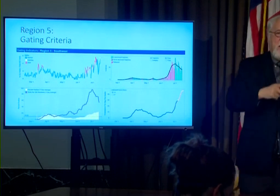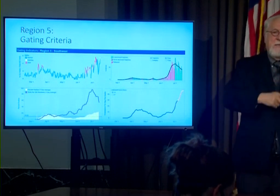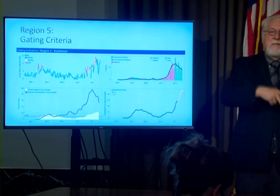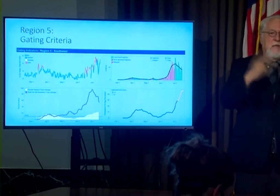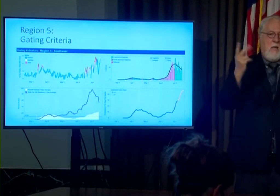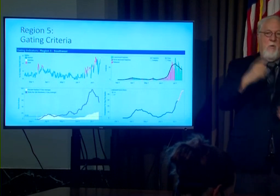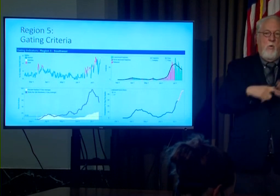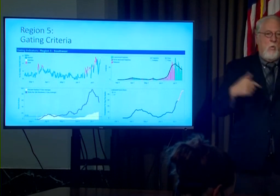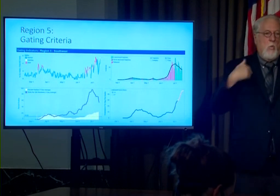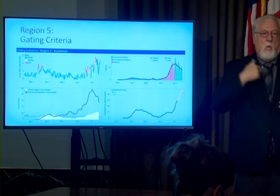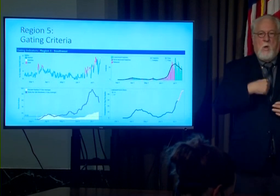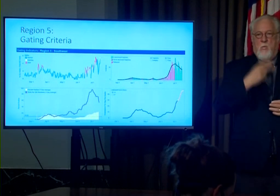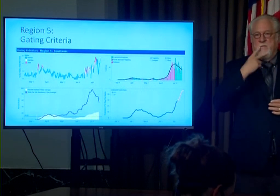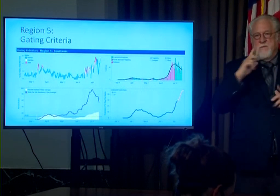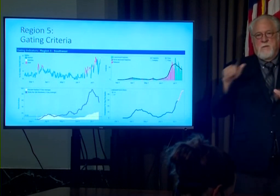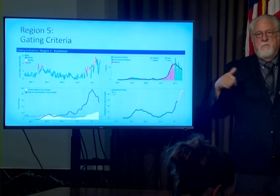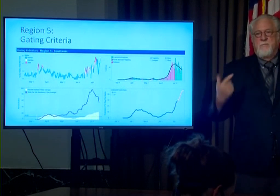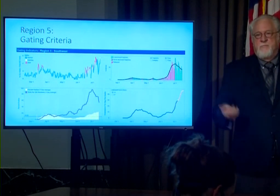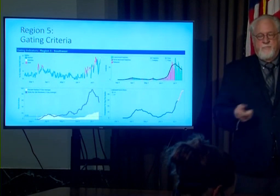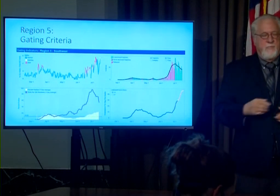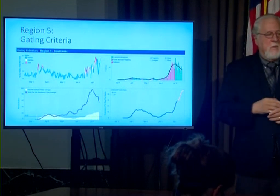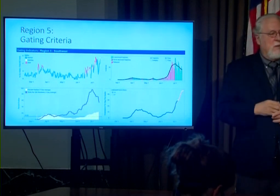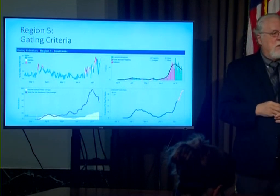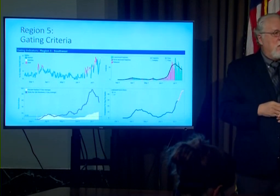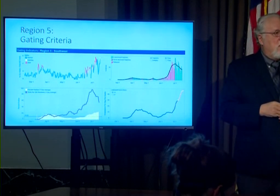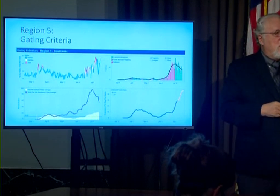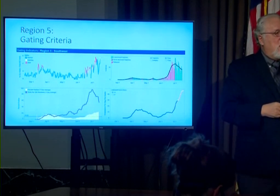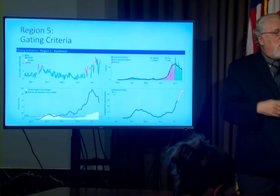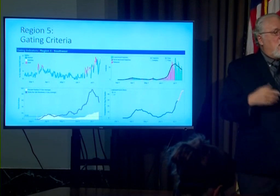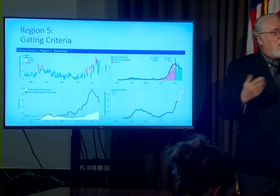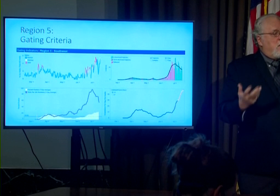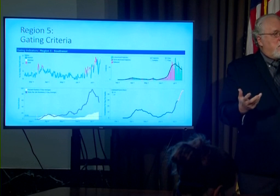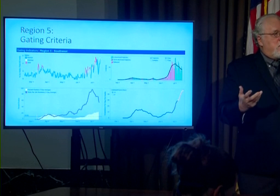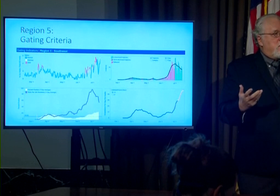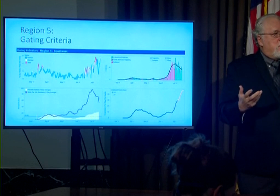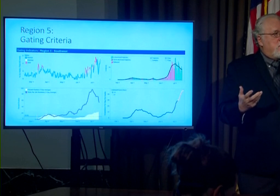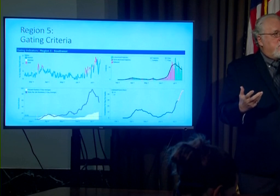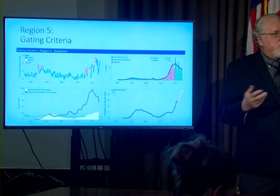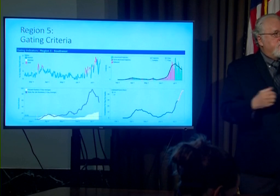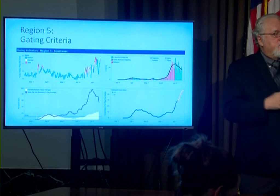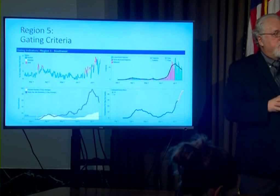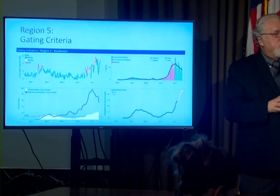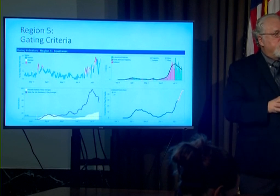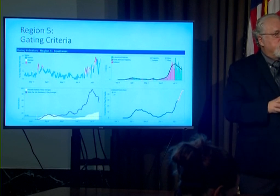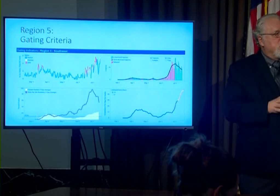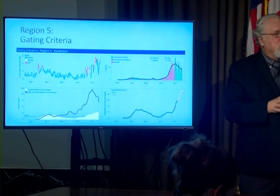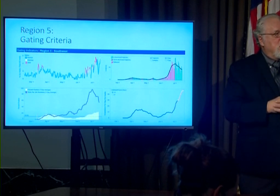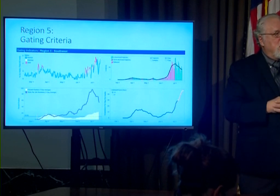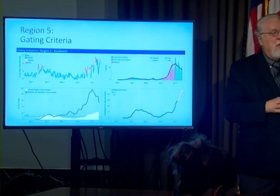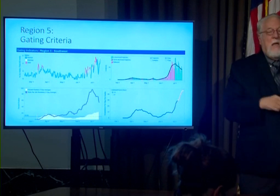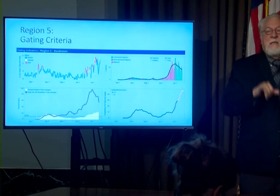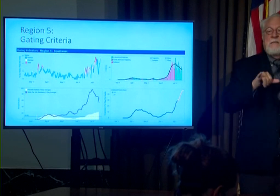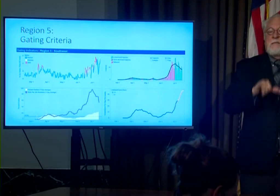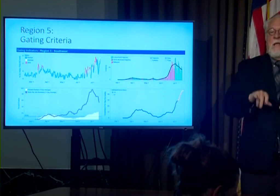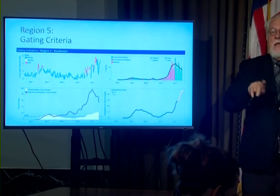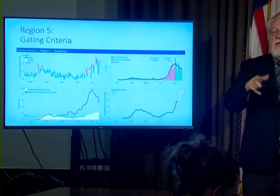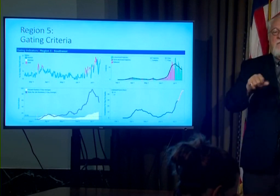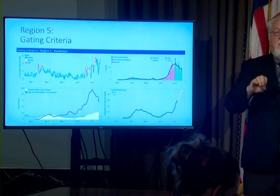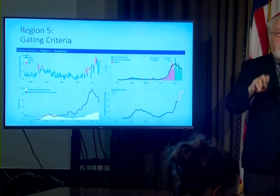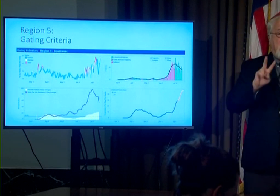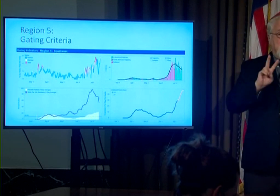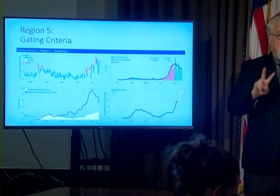what had been seen in the previous epidemic and so in addition to staying in phase two we also very much